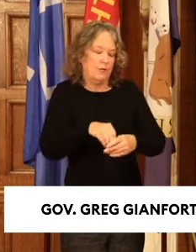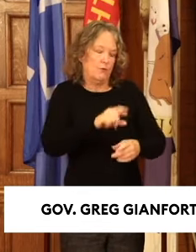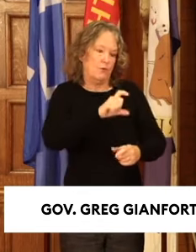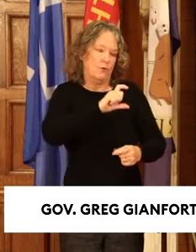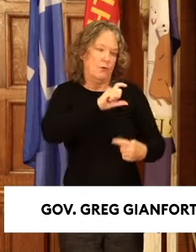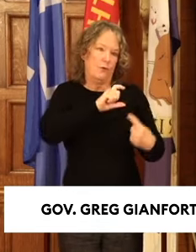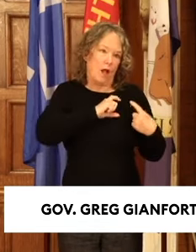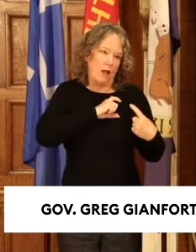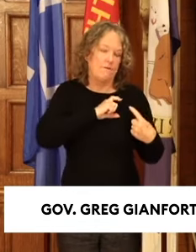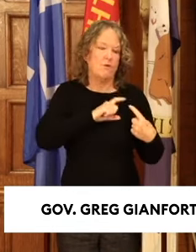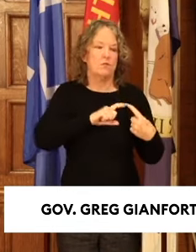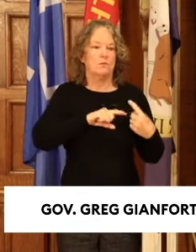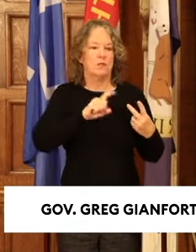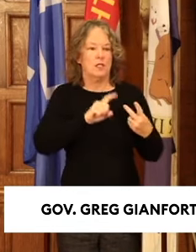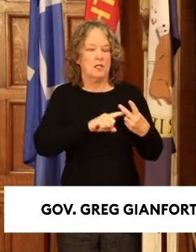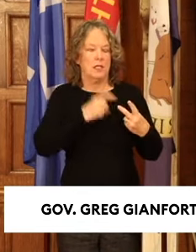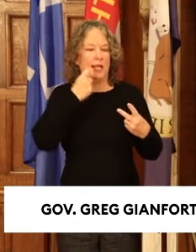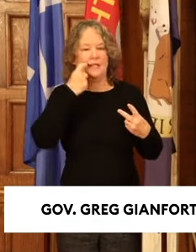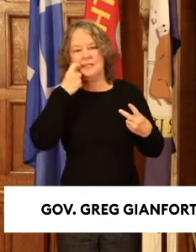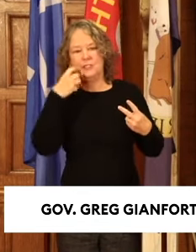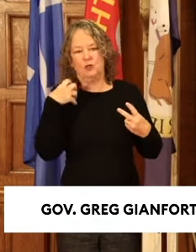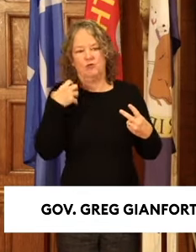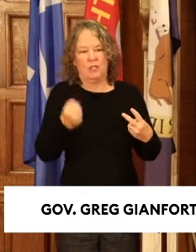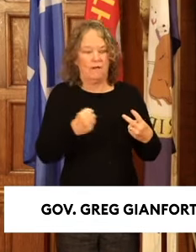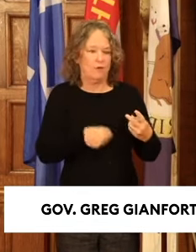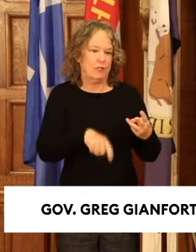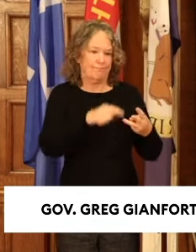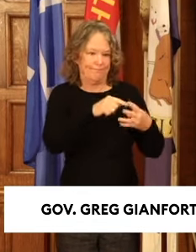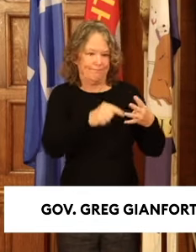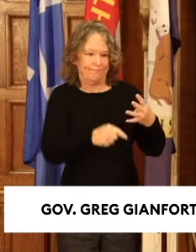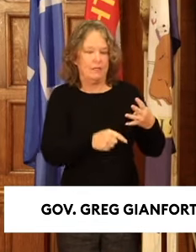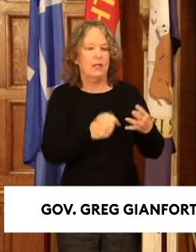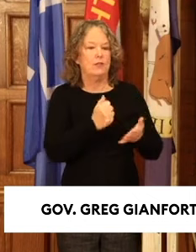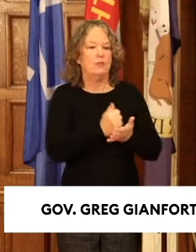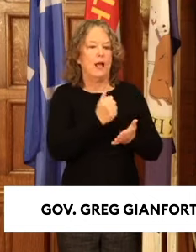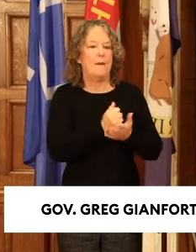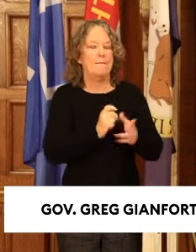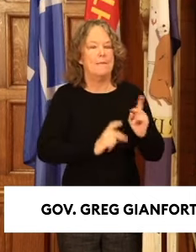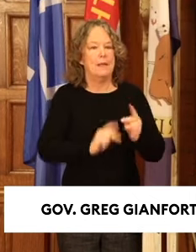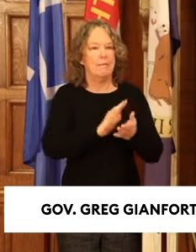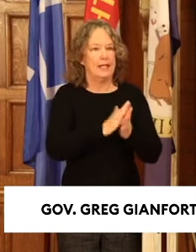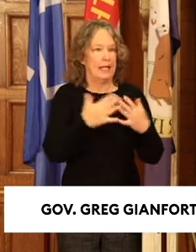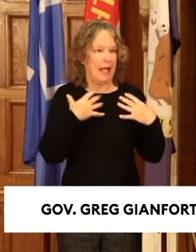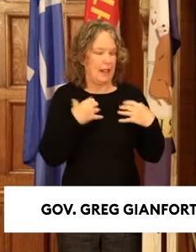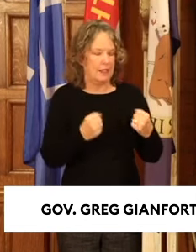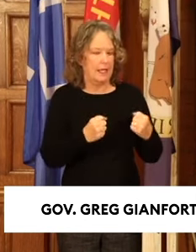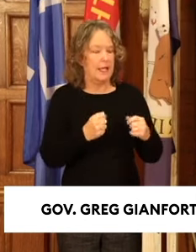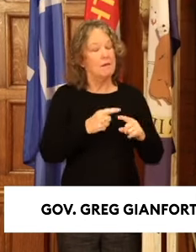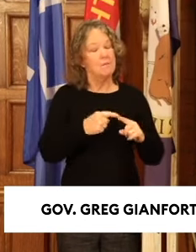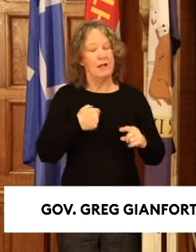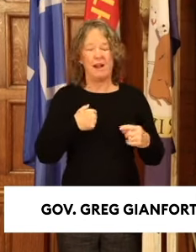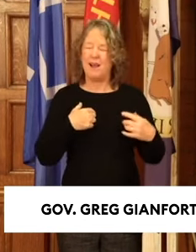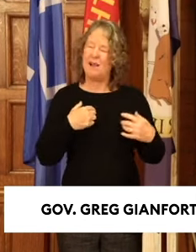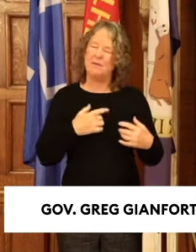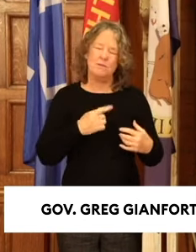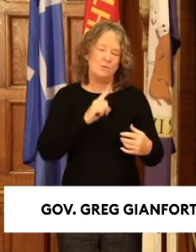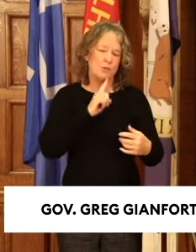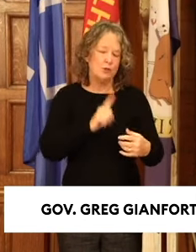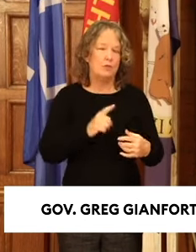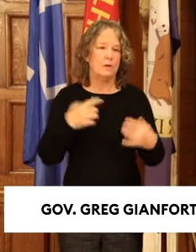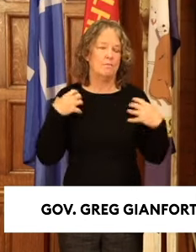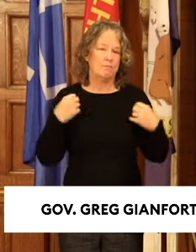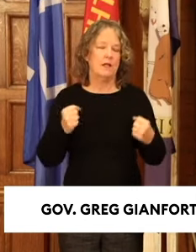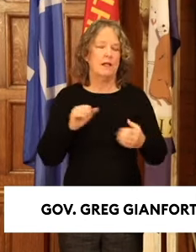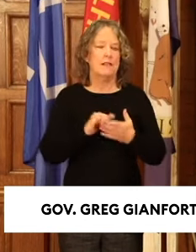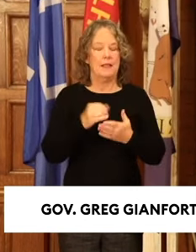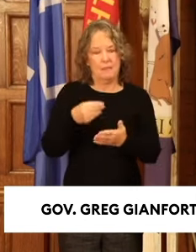recovery, and other things to help people get healthy. But I am confident that the money exists at